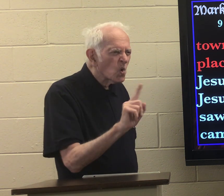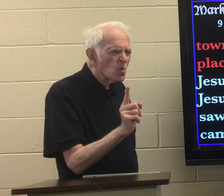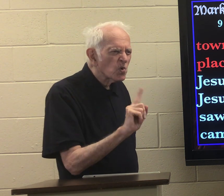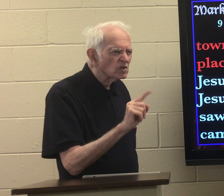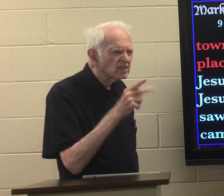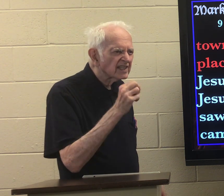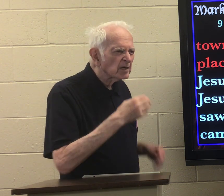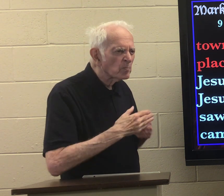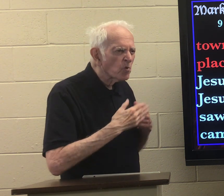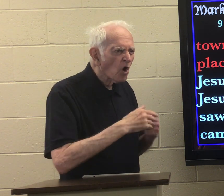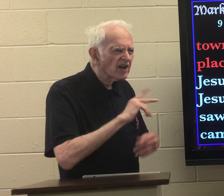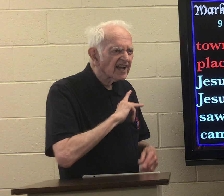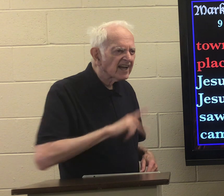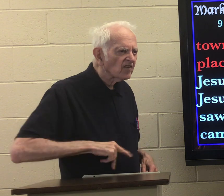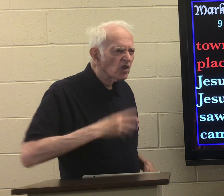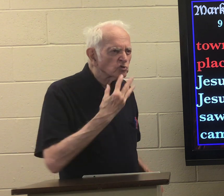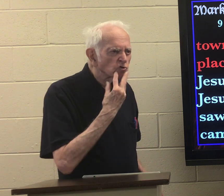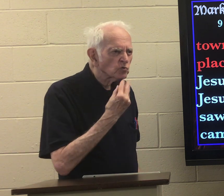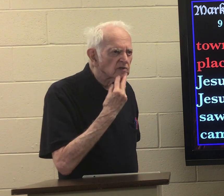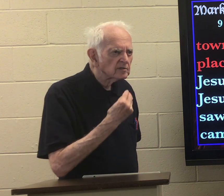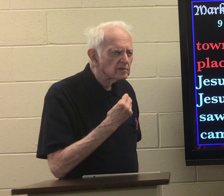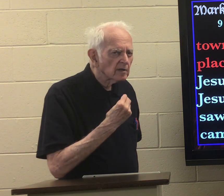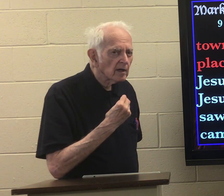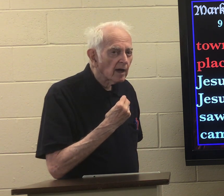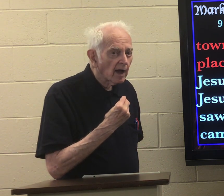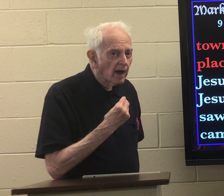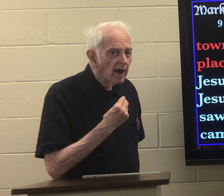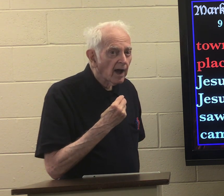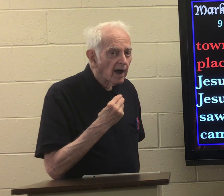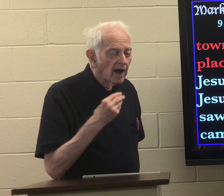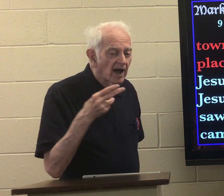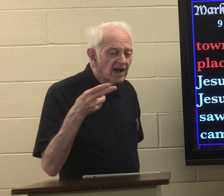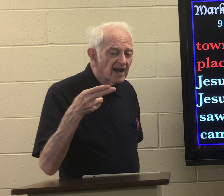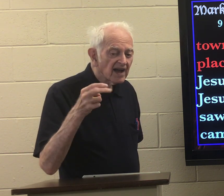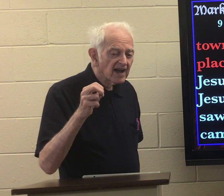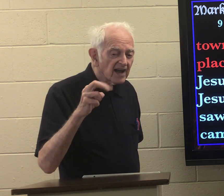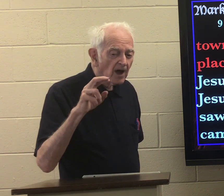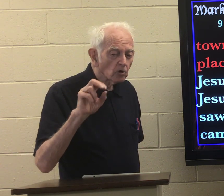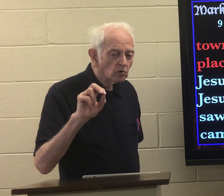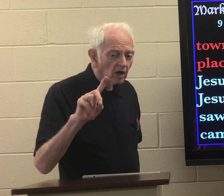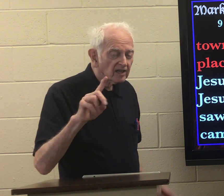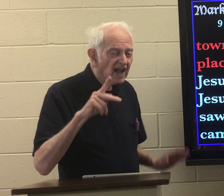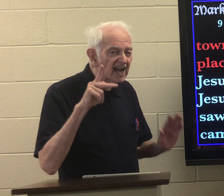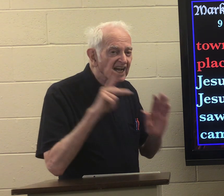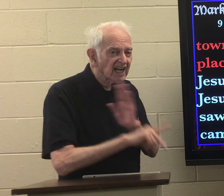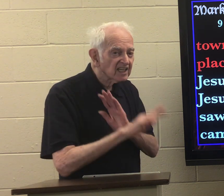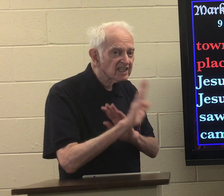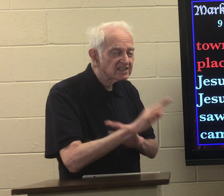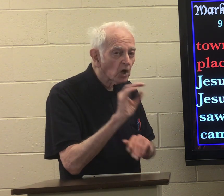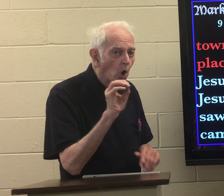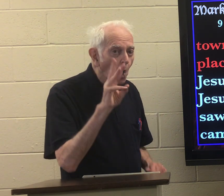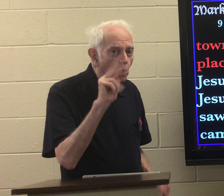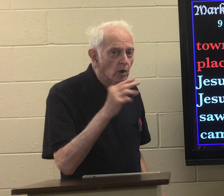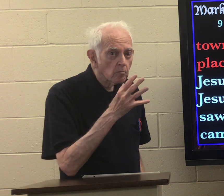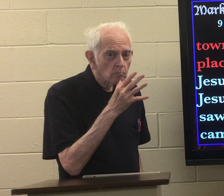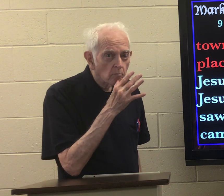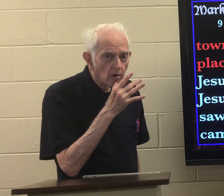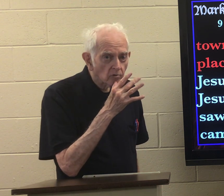and they he asked them they asked the king where's he who's born king of the Jews and Herod killed his own